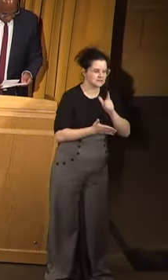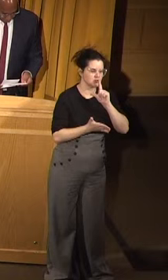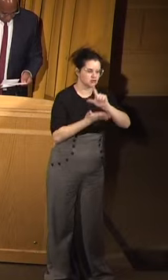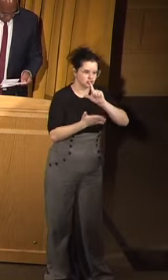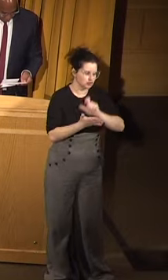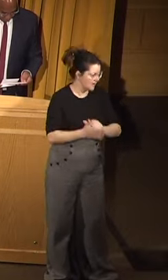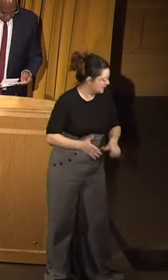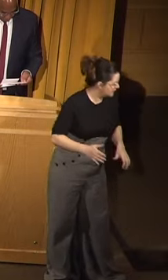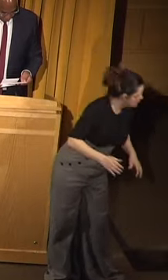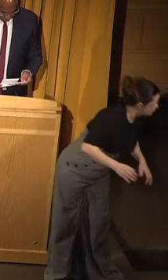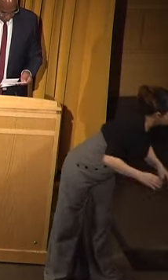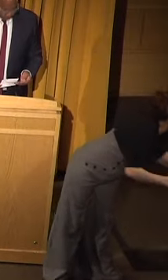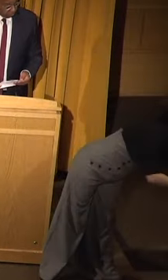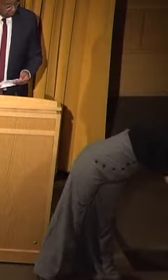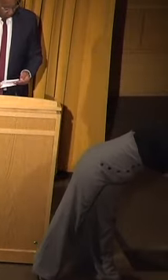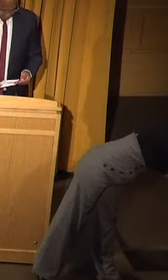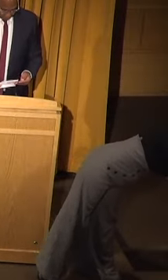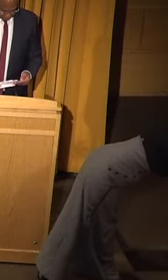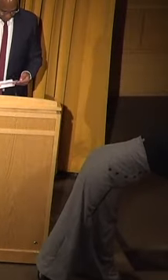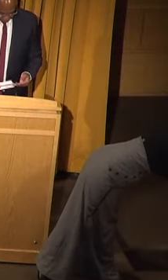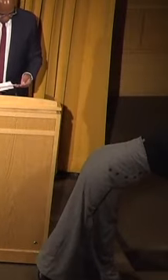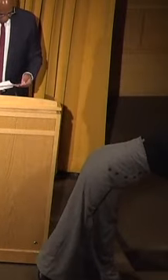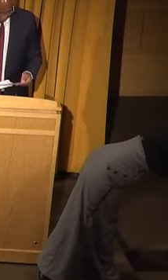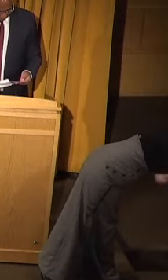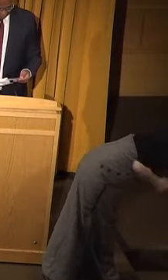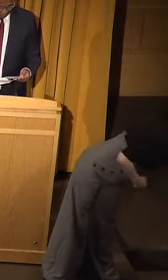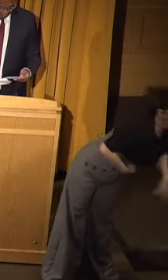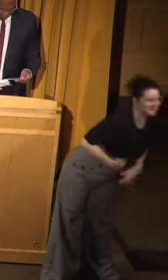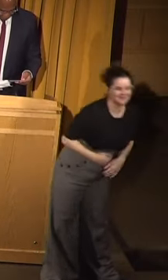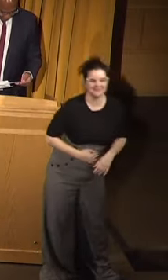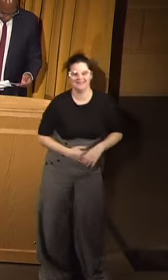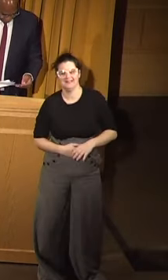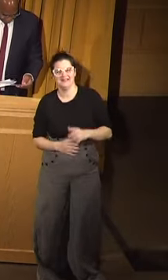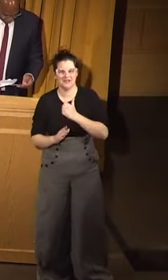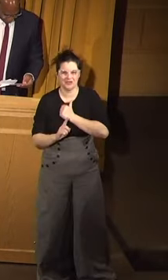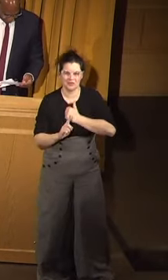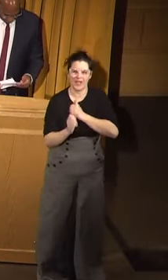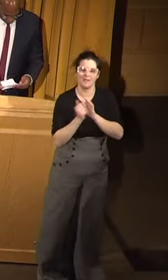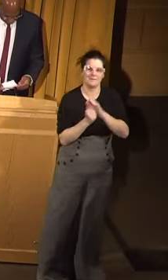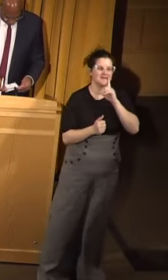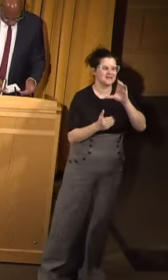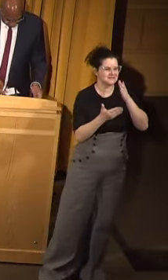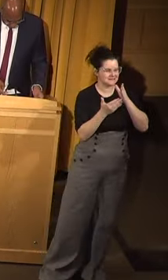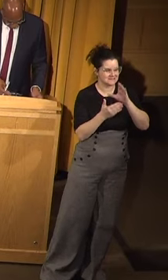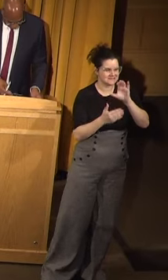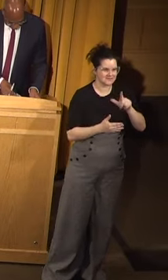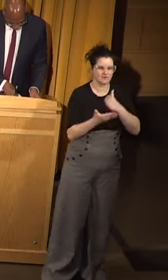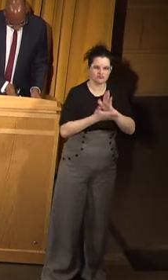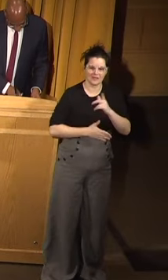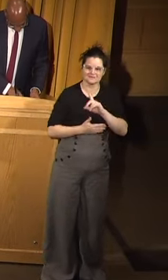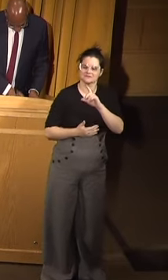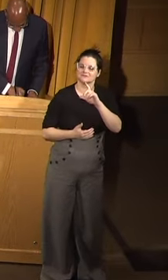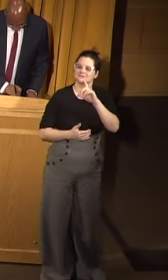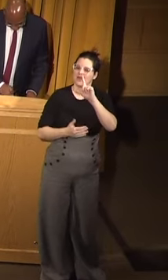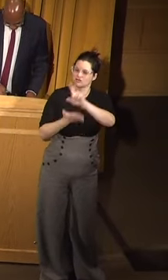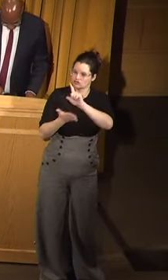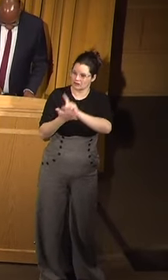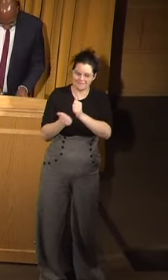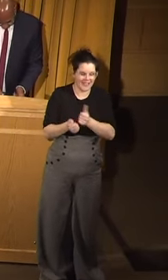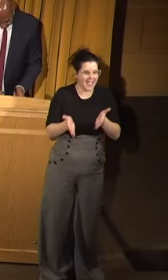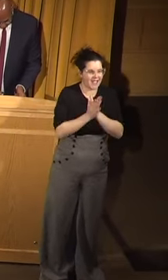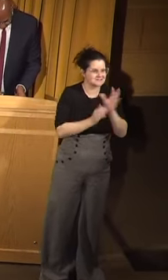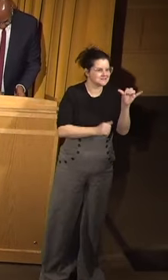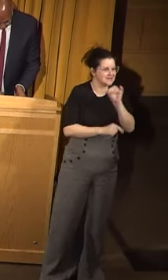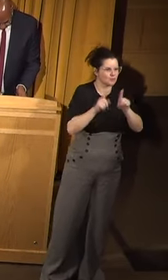investigating police departments. Oh, sorry. I'm sorry. I'm a civil rights attorney of investigative police departments, and I've been asking the same